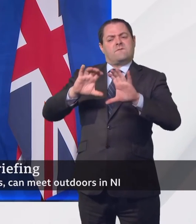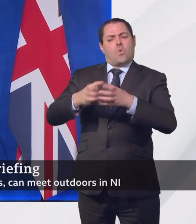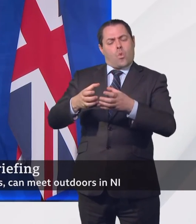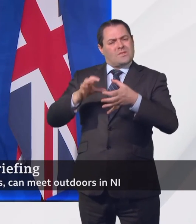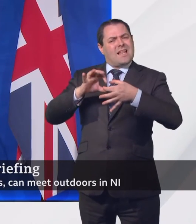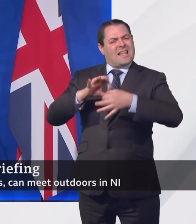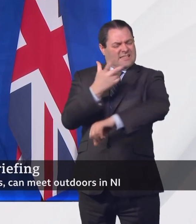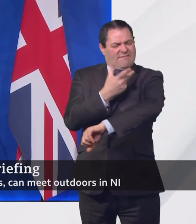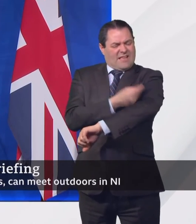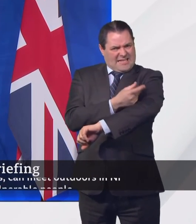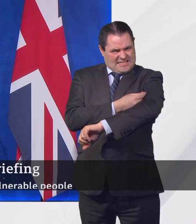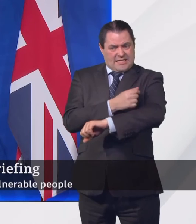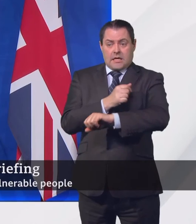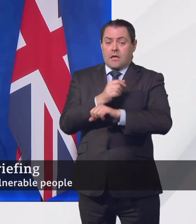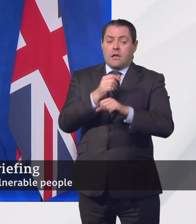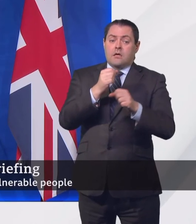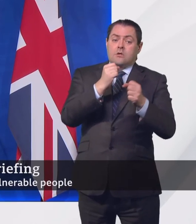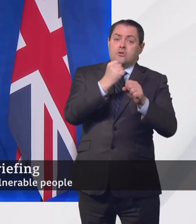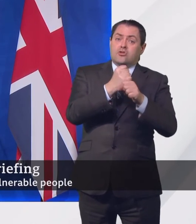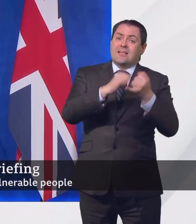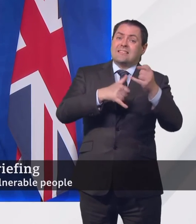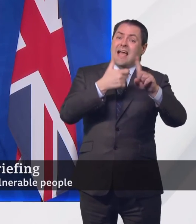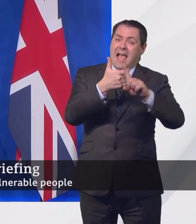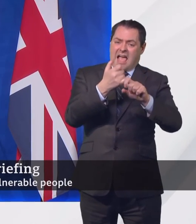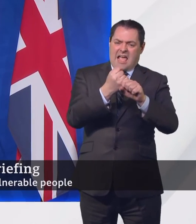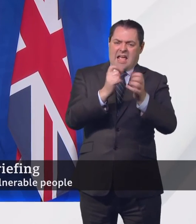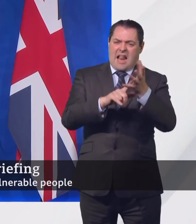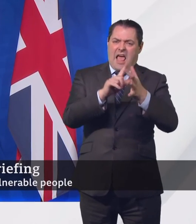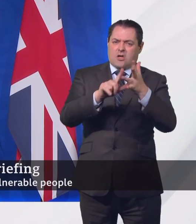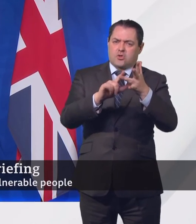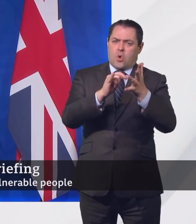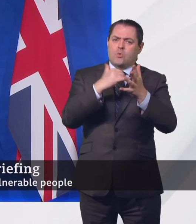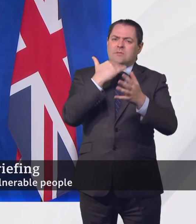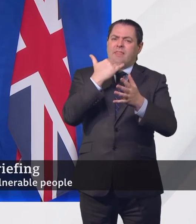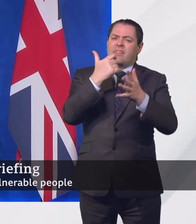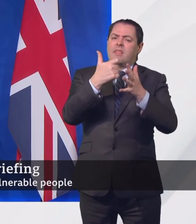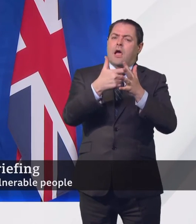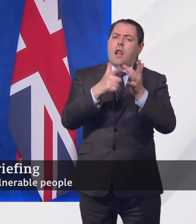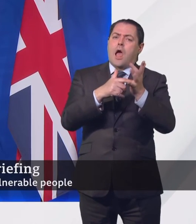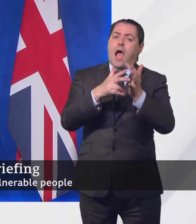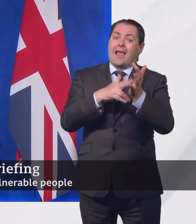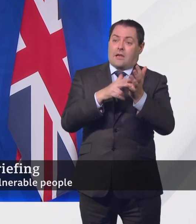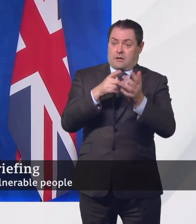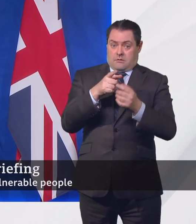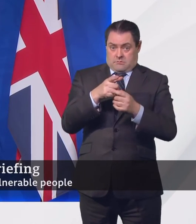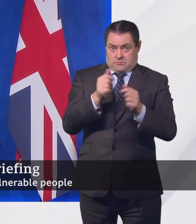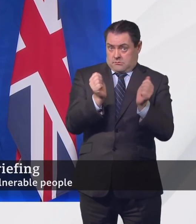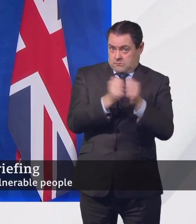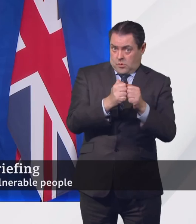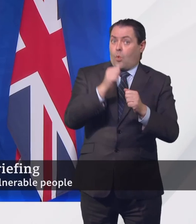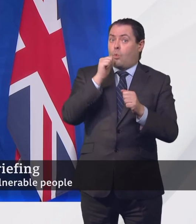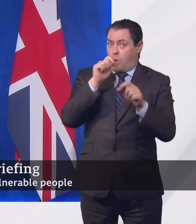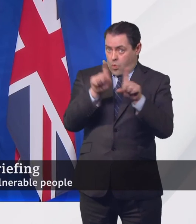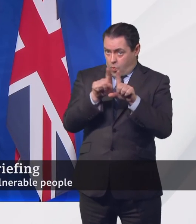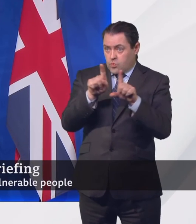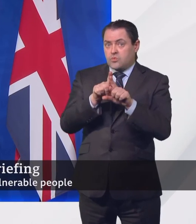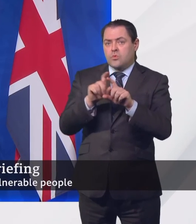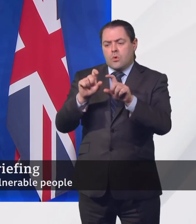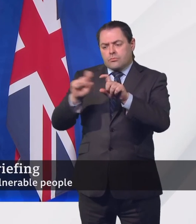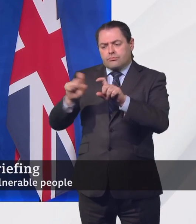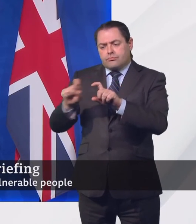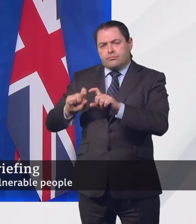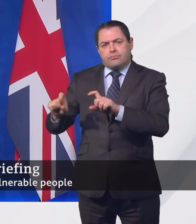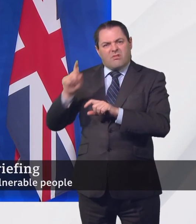GlaxoSmithKline to finish and bottle this precious fluid also in the North East, giving us